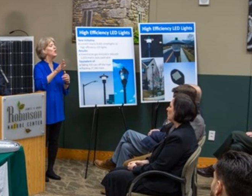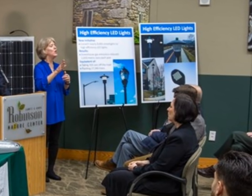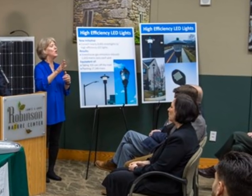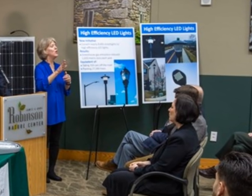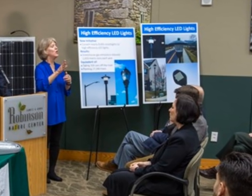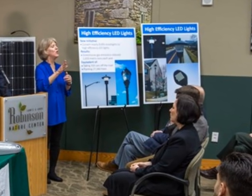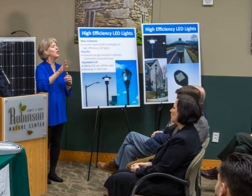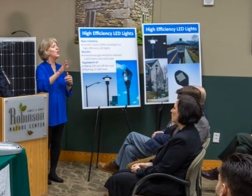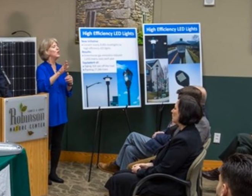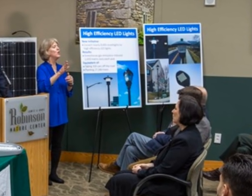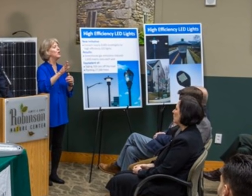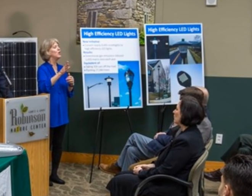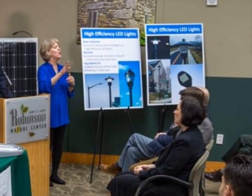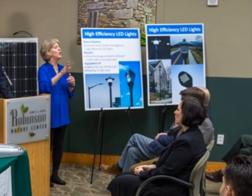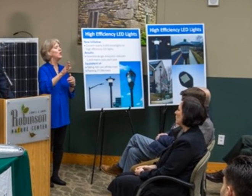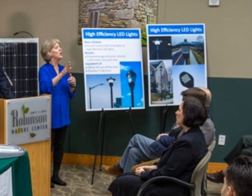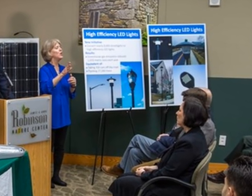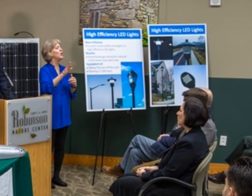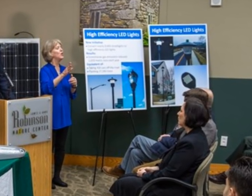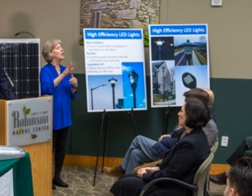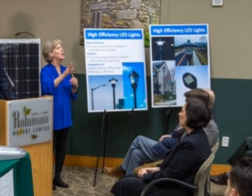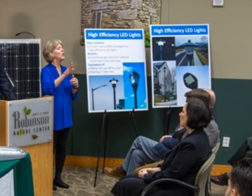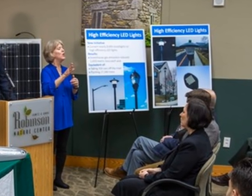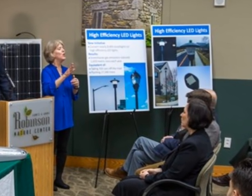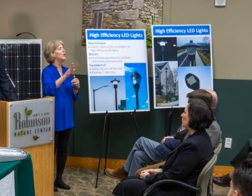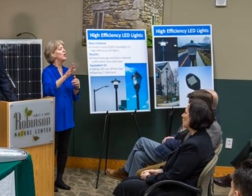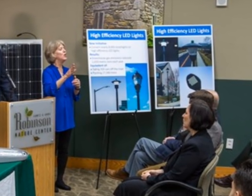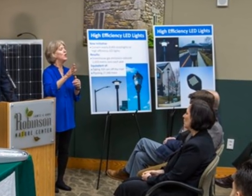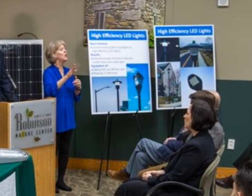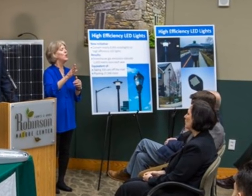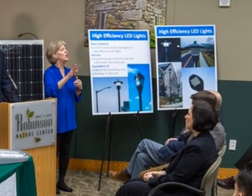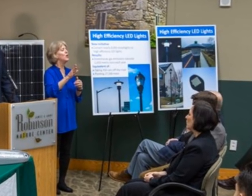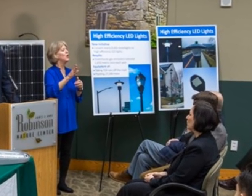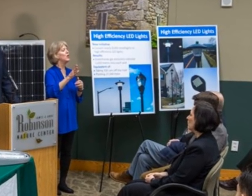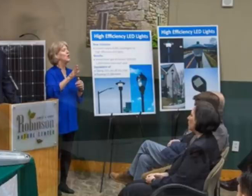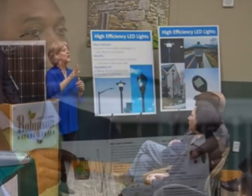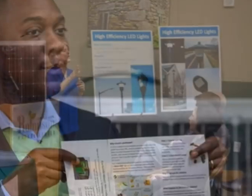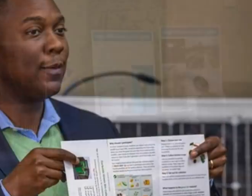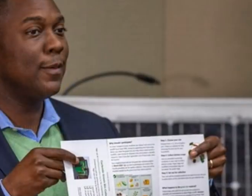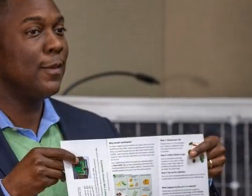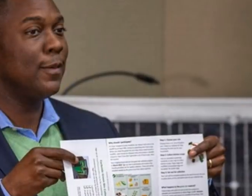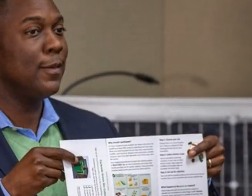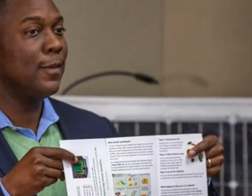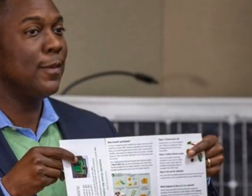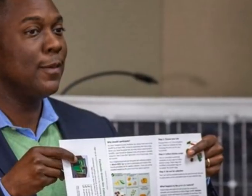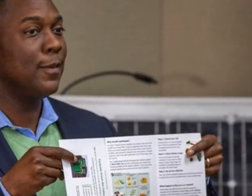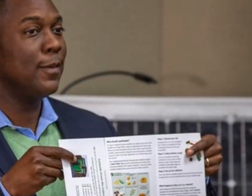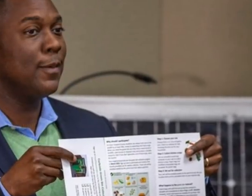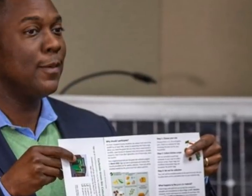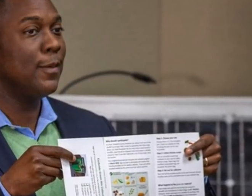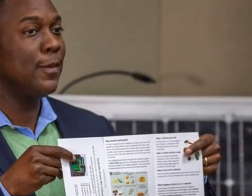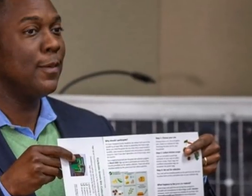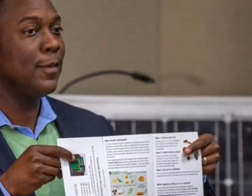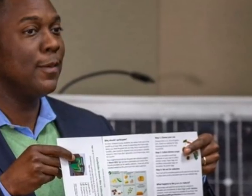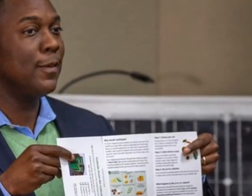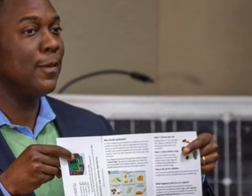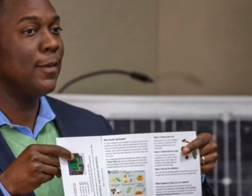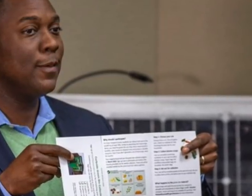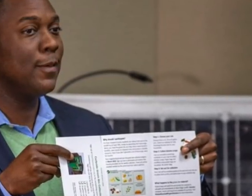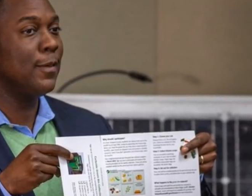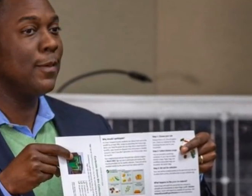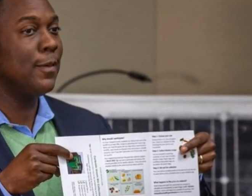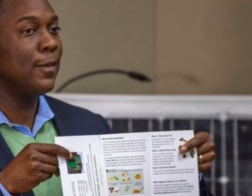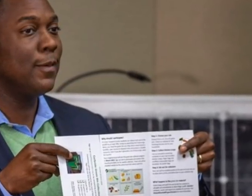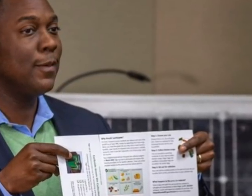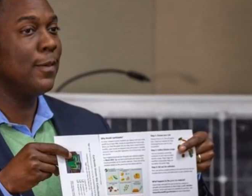the causes of climate change, and embrace energy independence. Howard County is joining a